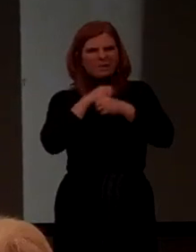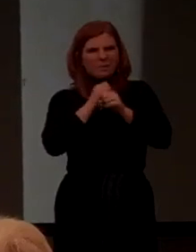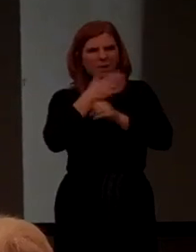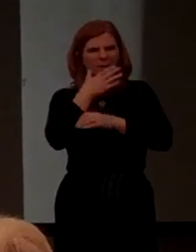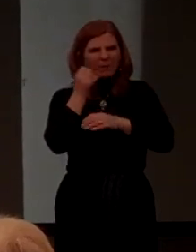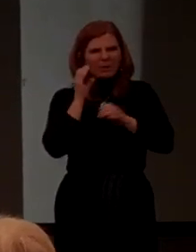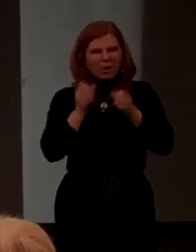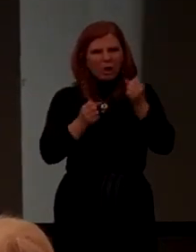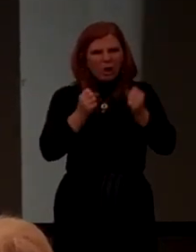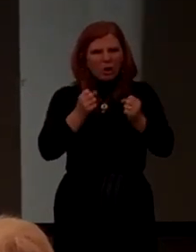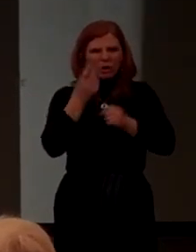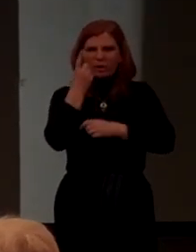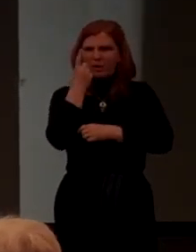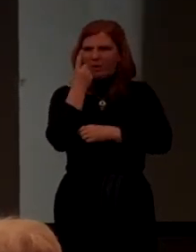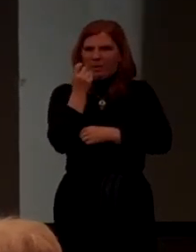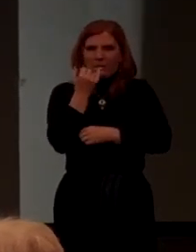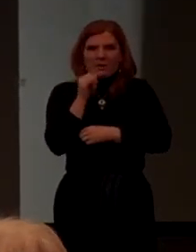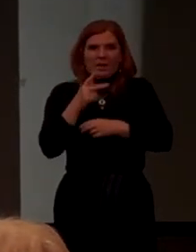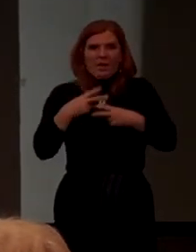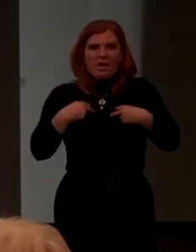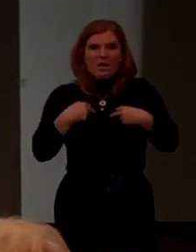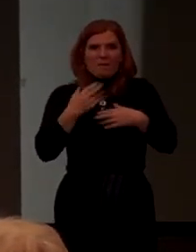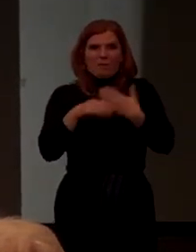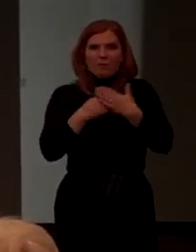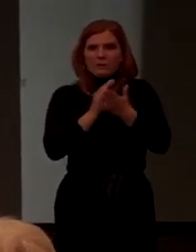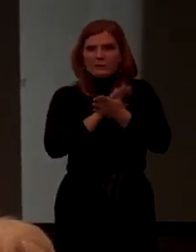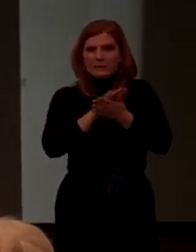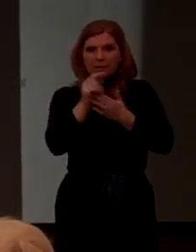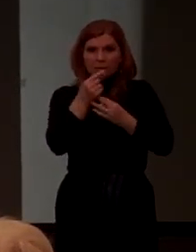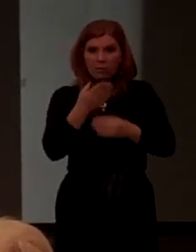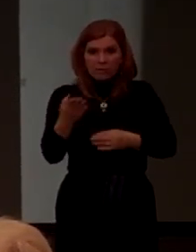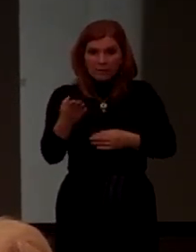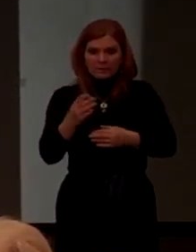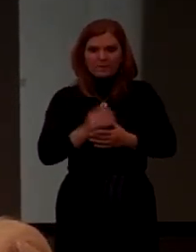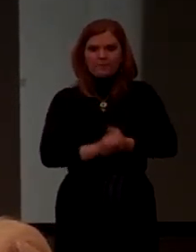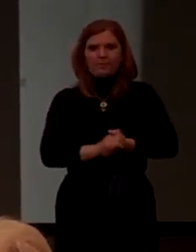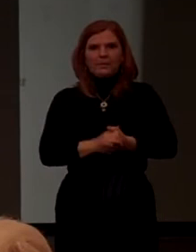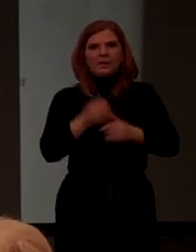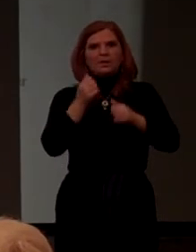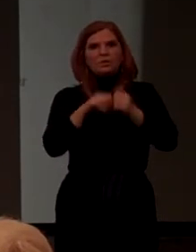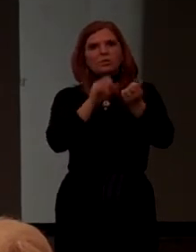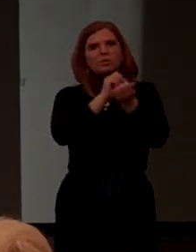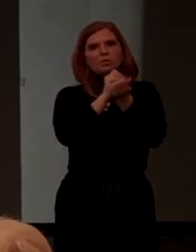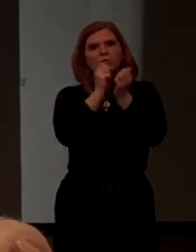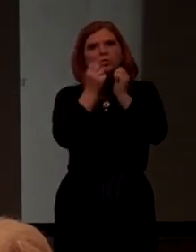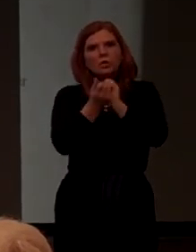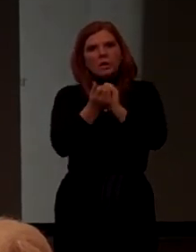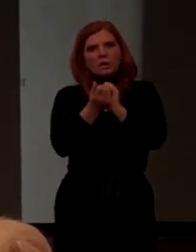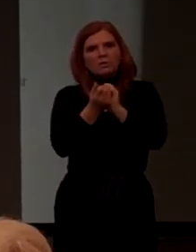They have all these nice little things, okay? So, you change automation.